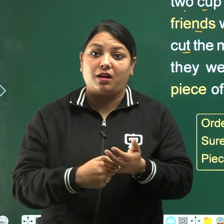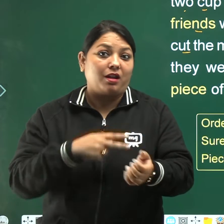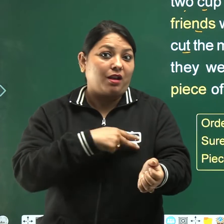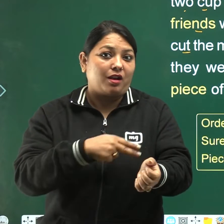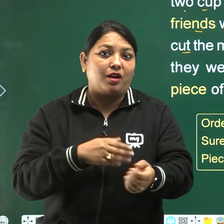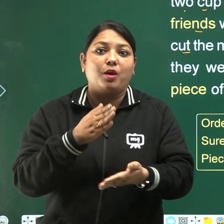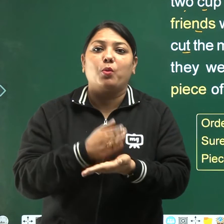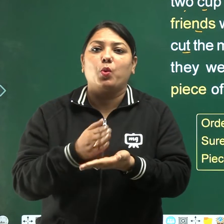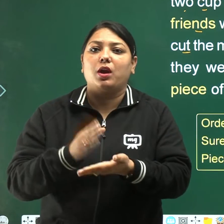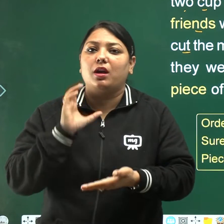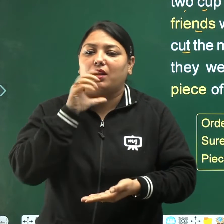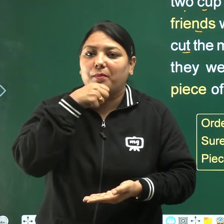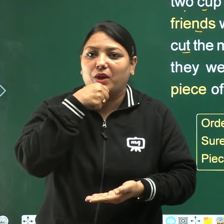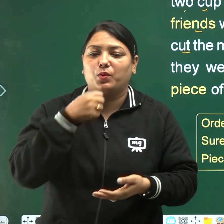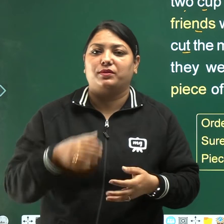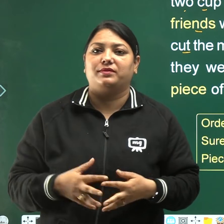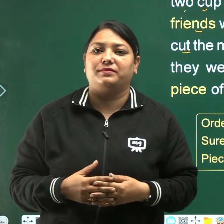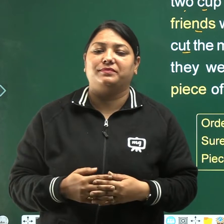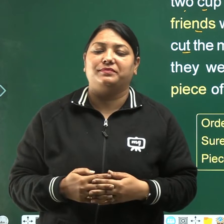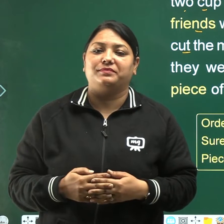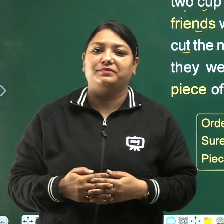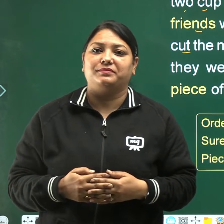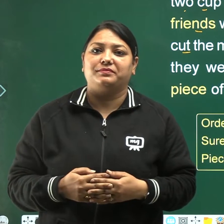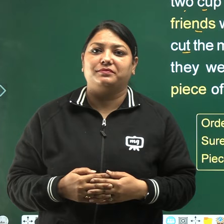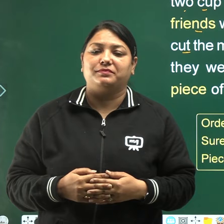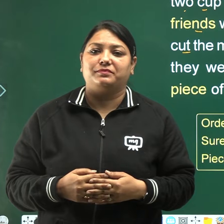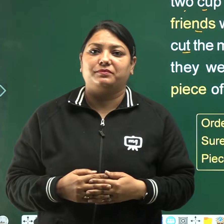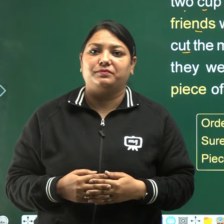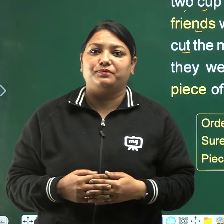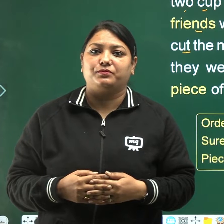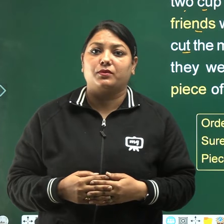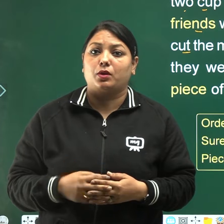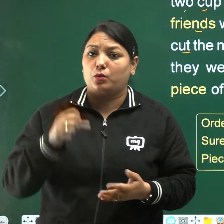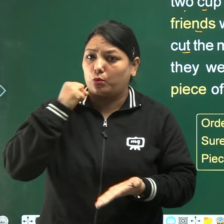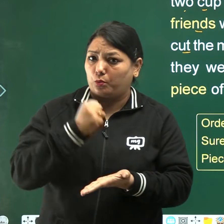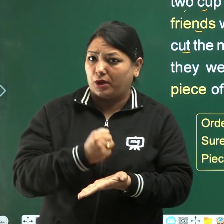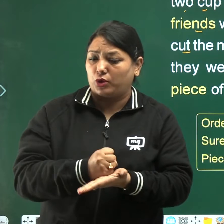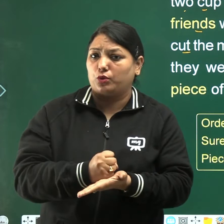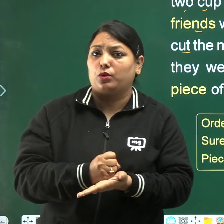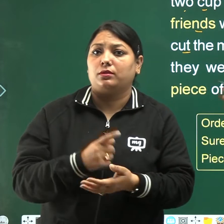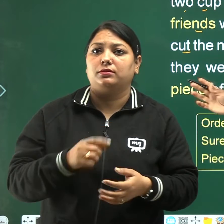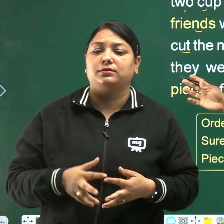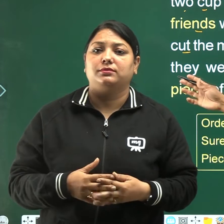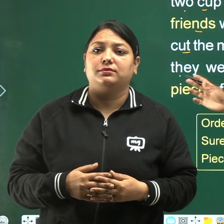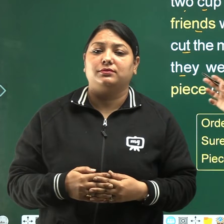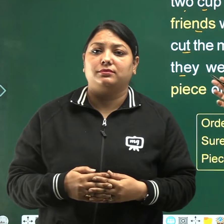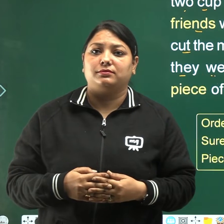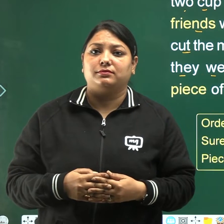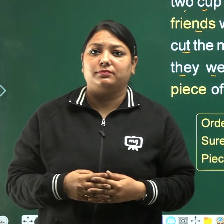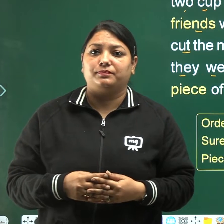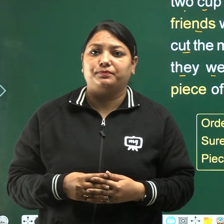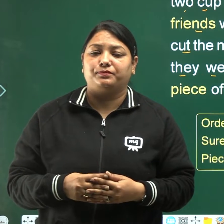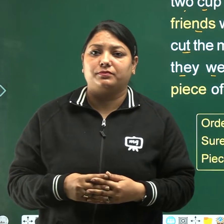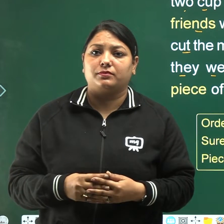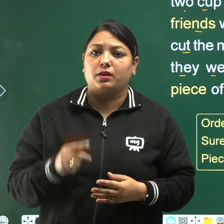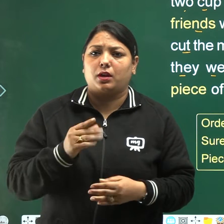and to make sure they were